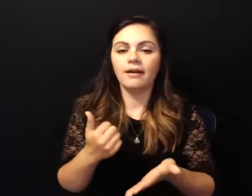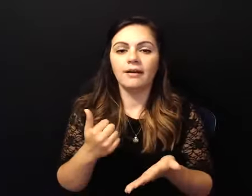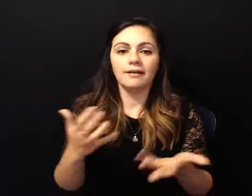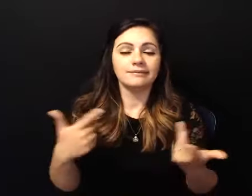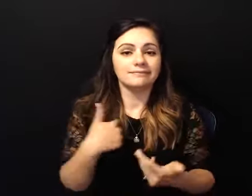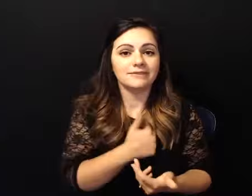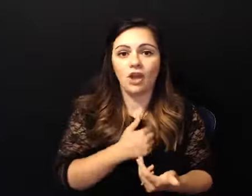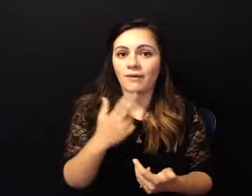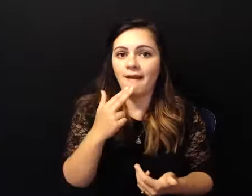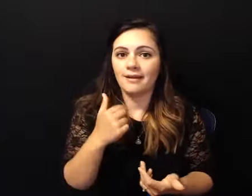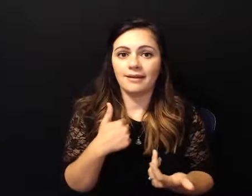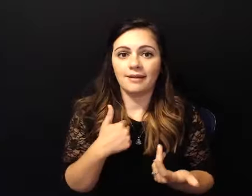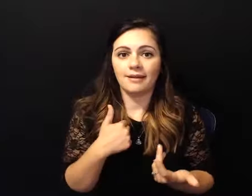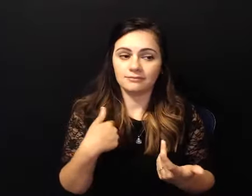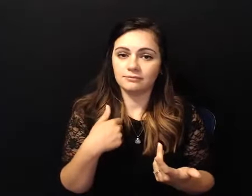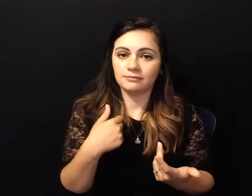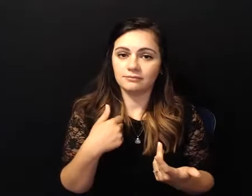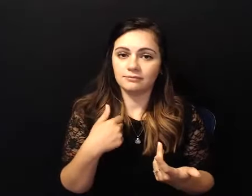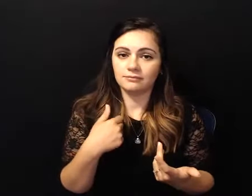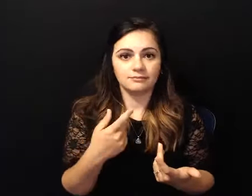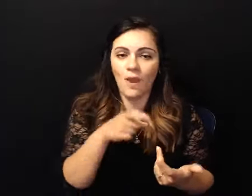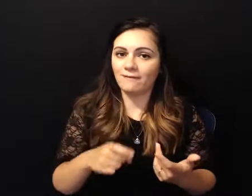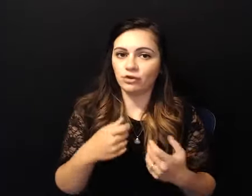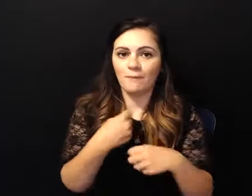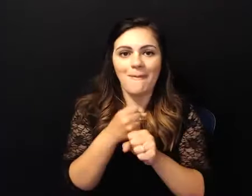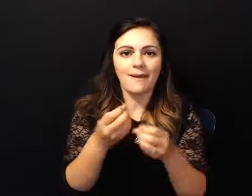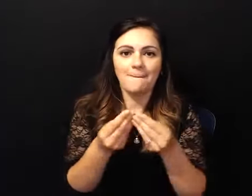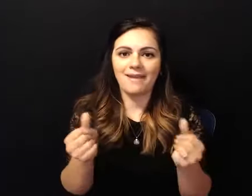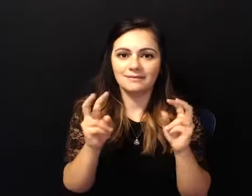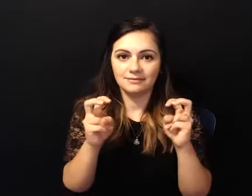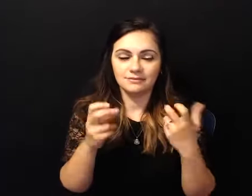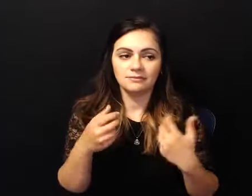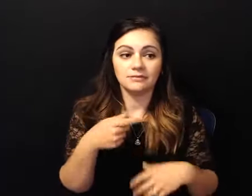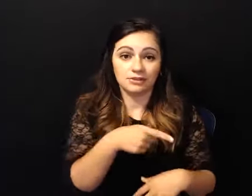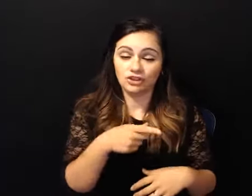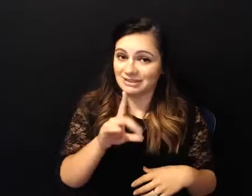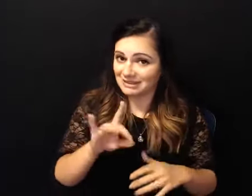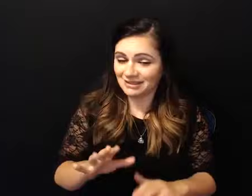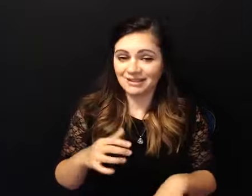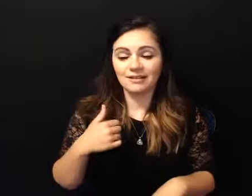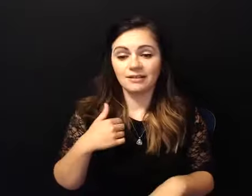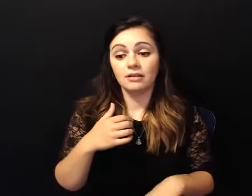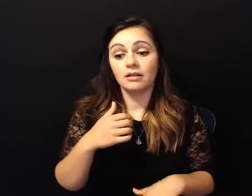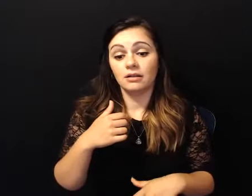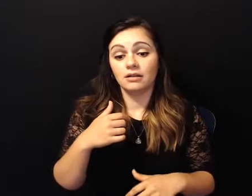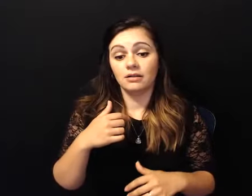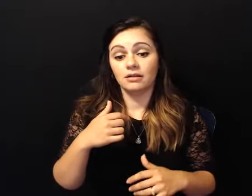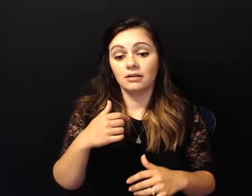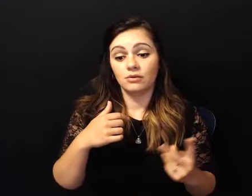too and she made amends and did her deal and um we were at a baseball game for my son because we do that today we uh participated as family